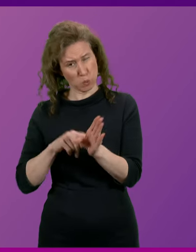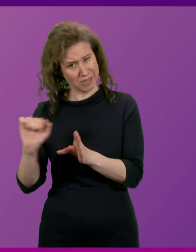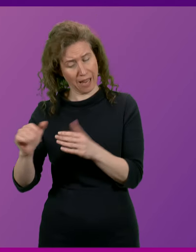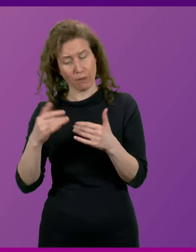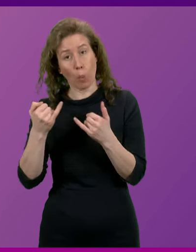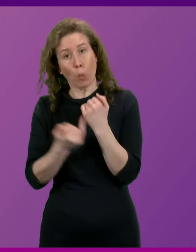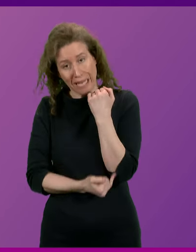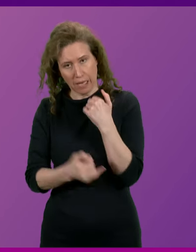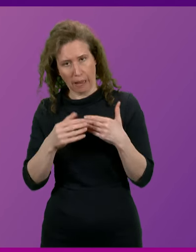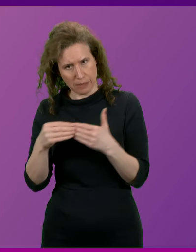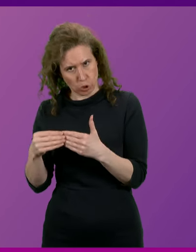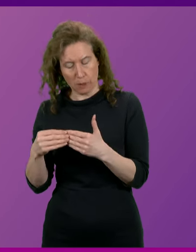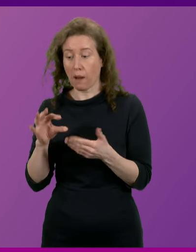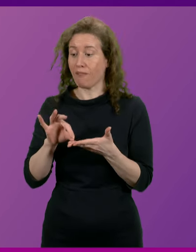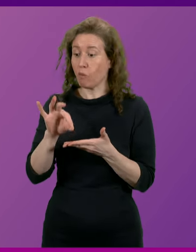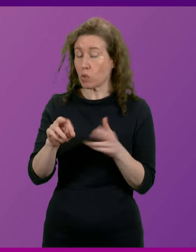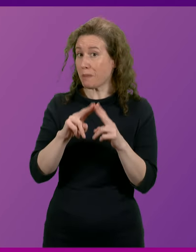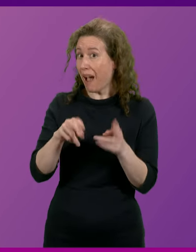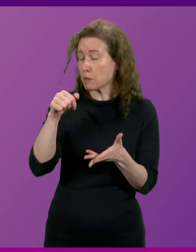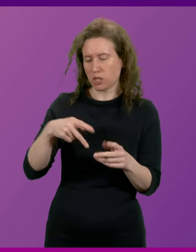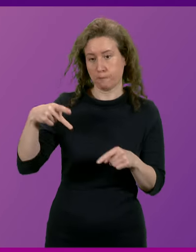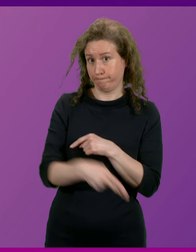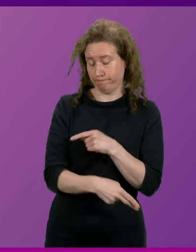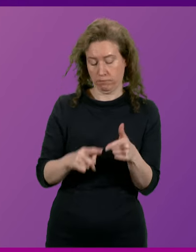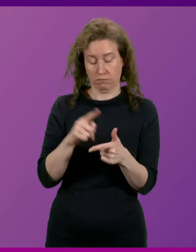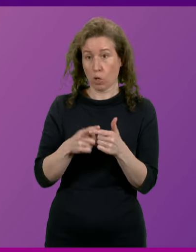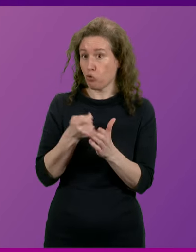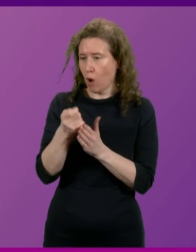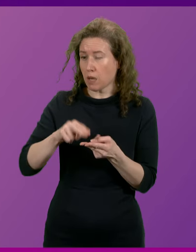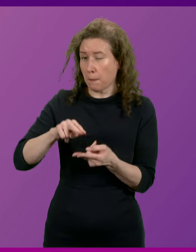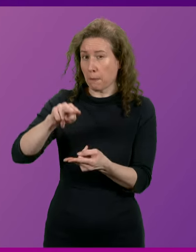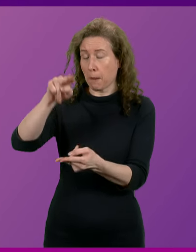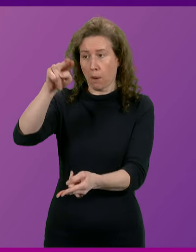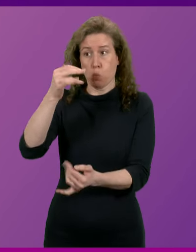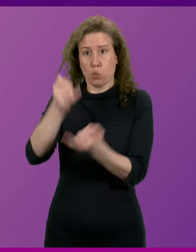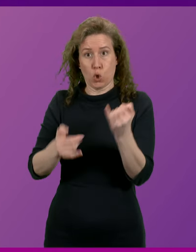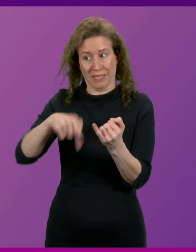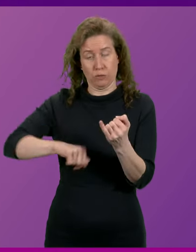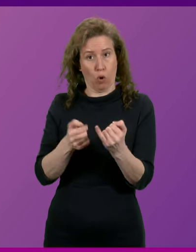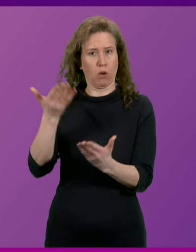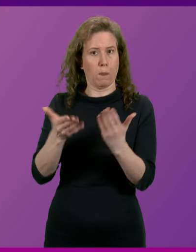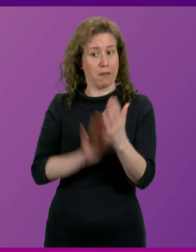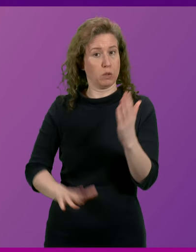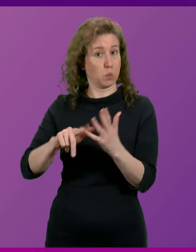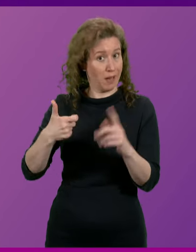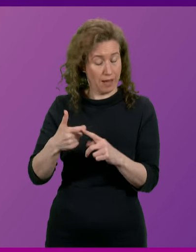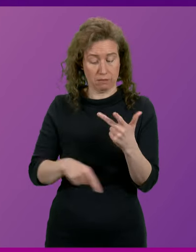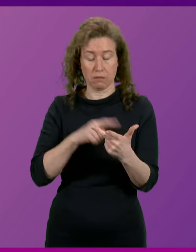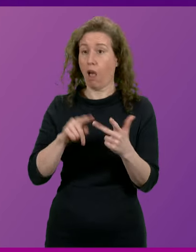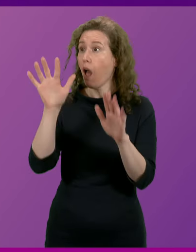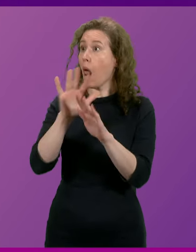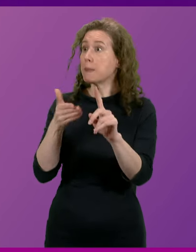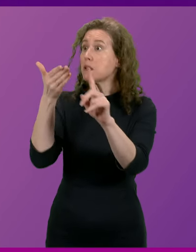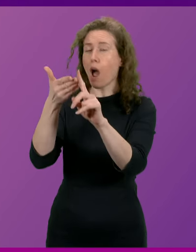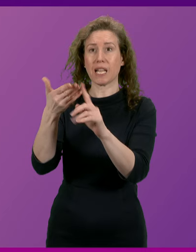the affordable housing budget has been slashed, new rents are rising faster in Scotland than the rest of the UK, climate targets